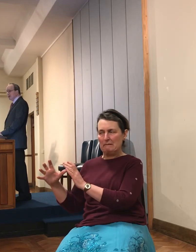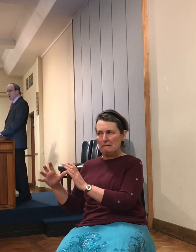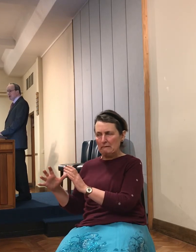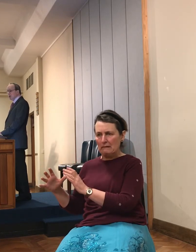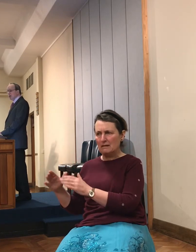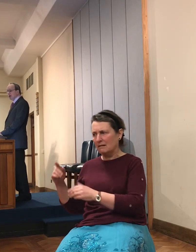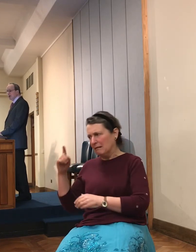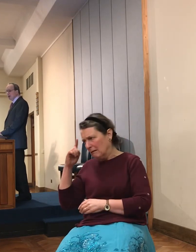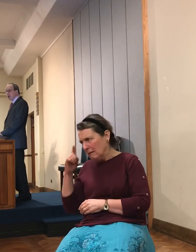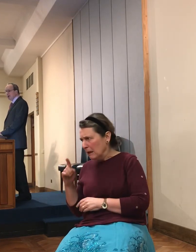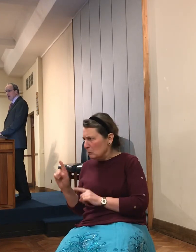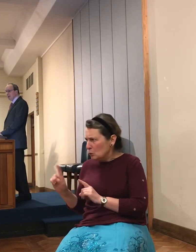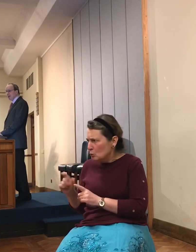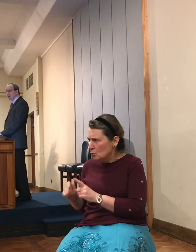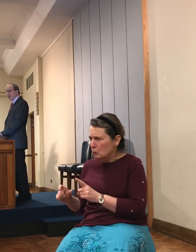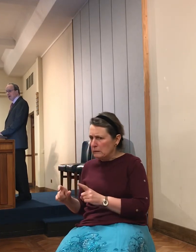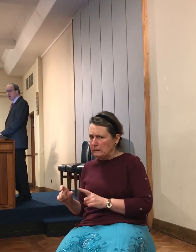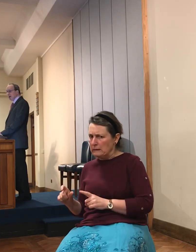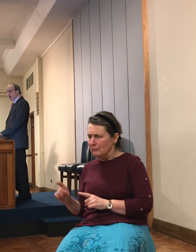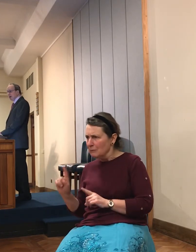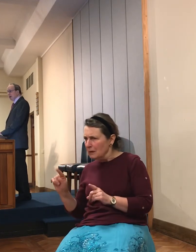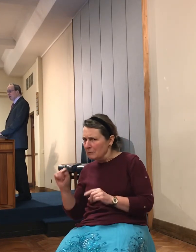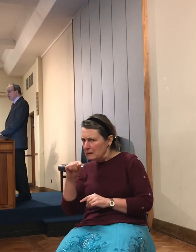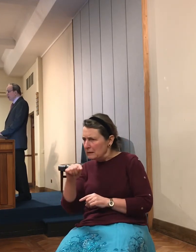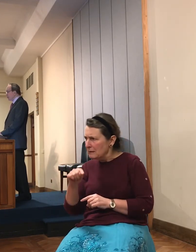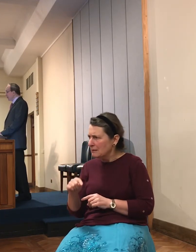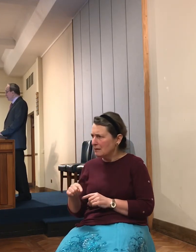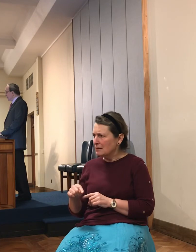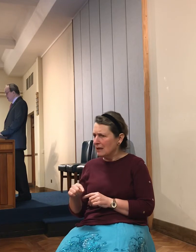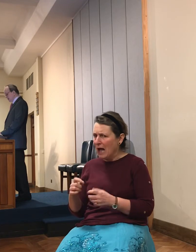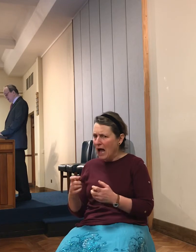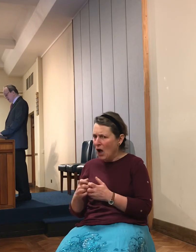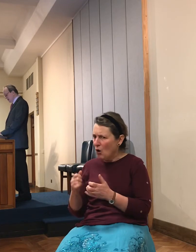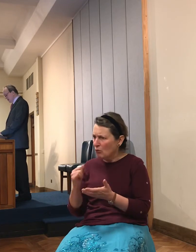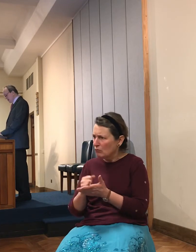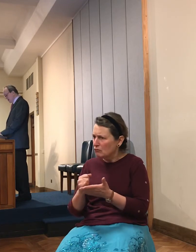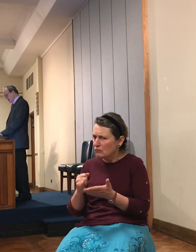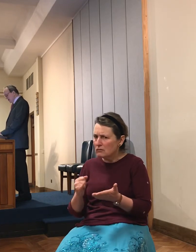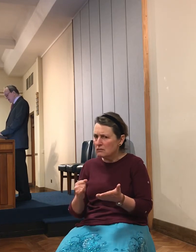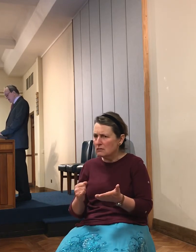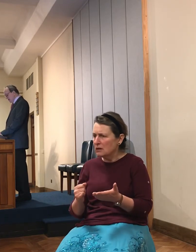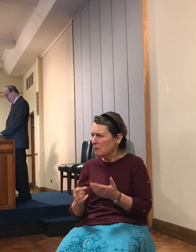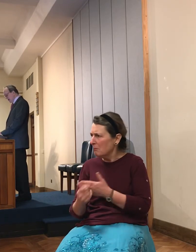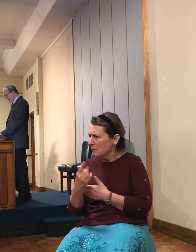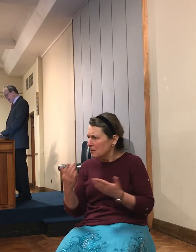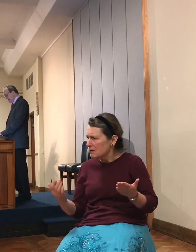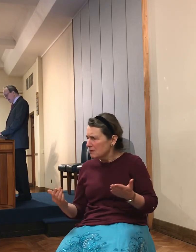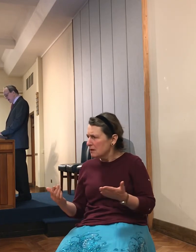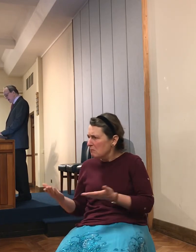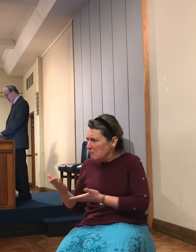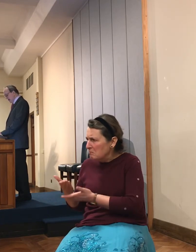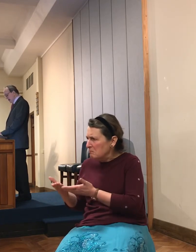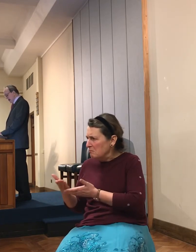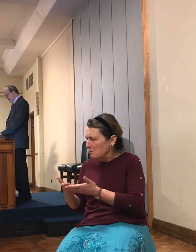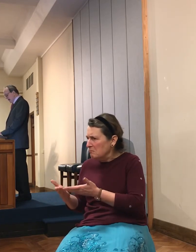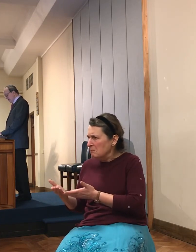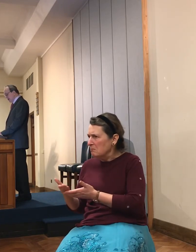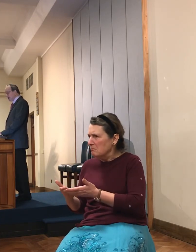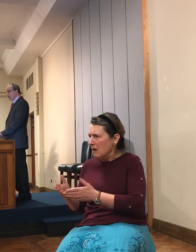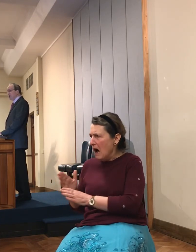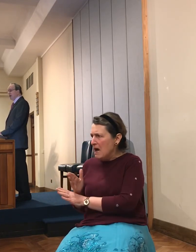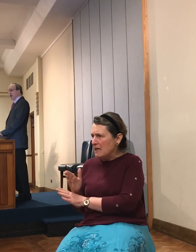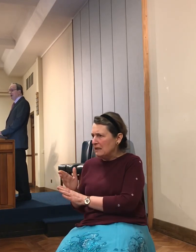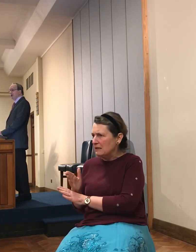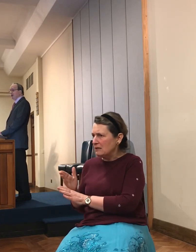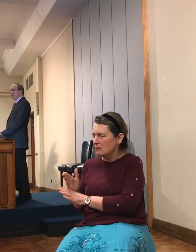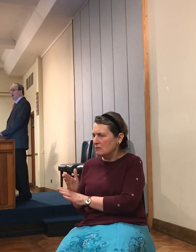and wondering what's happened and how it's all gone wrong. There they are. And